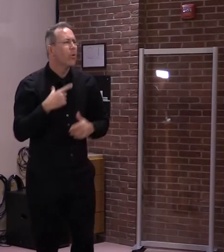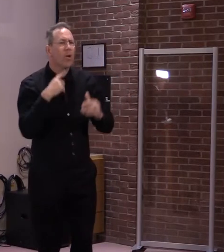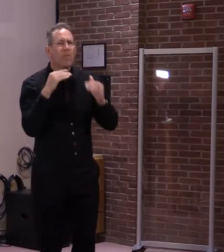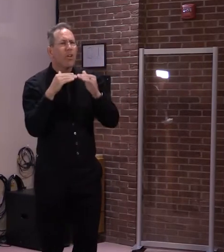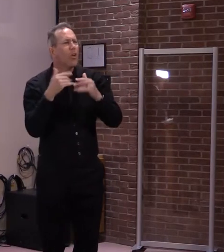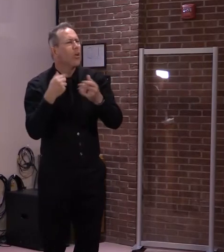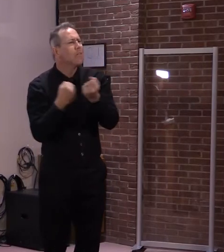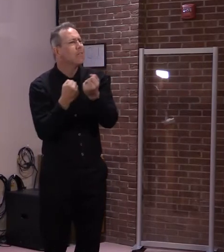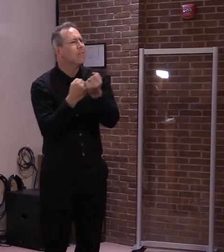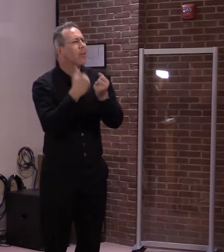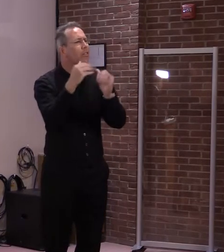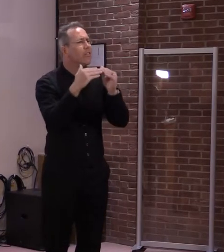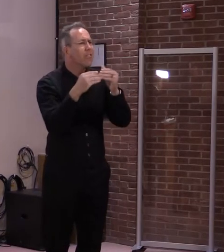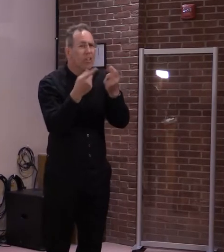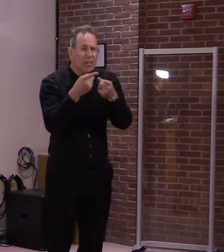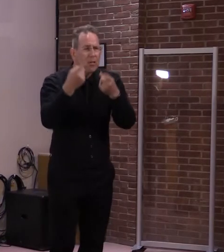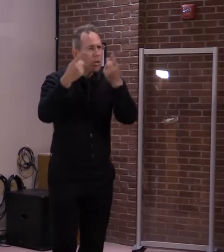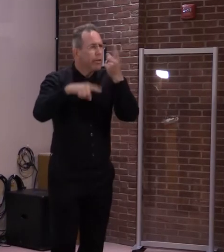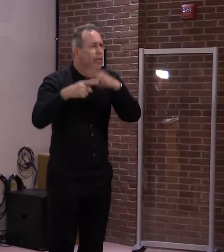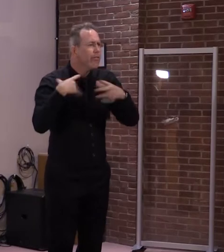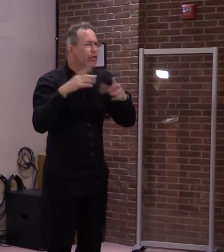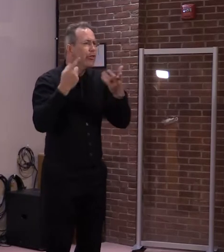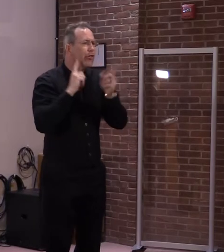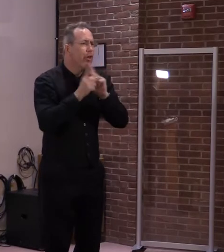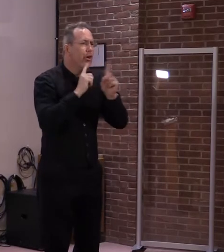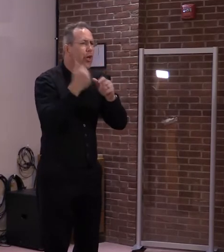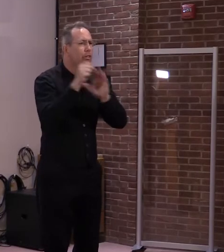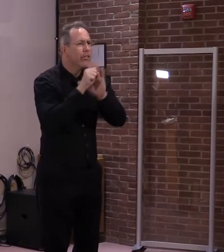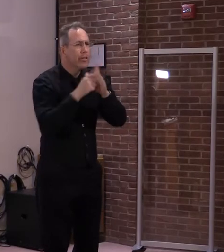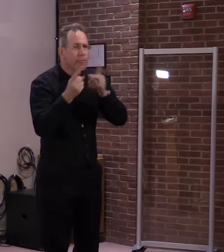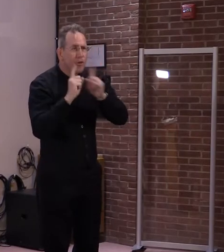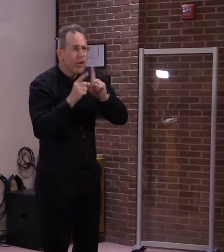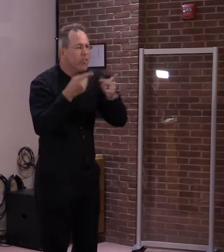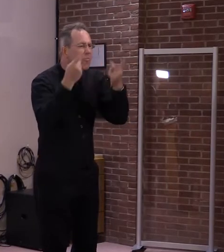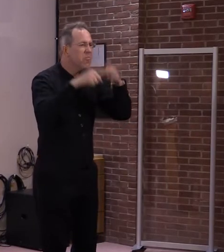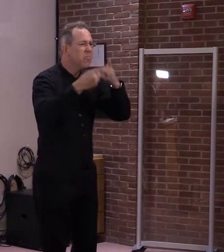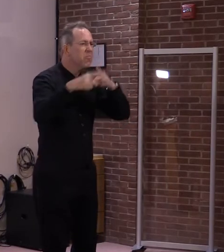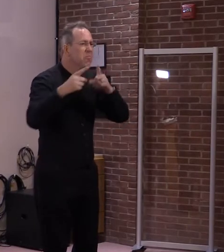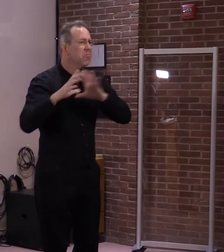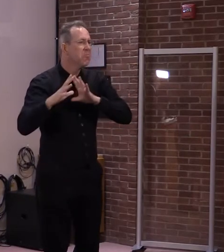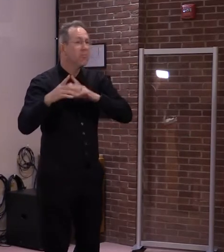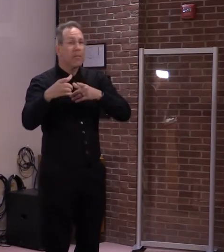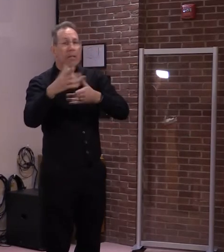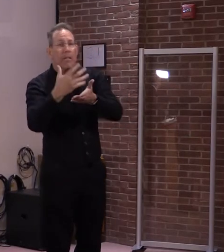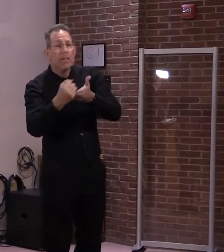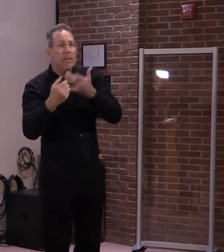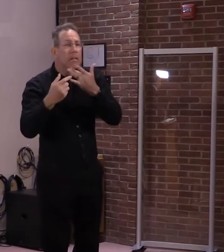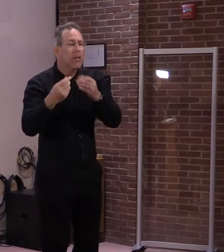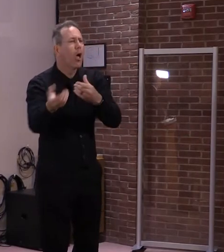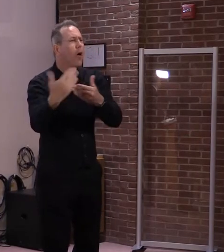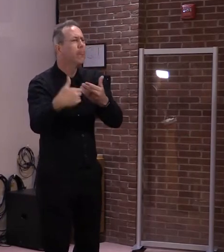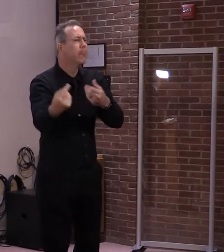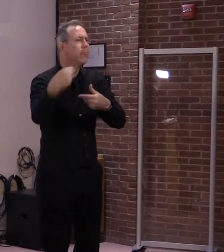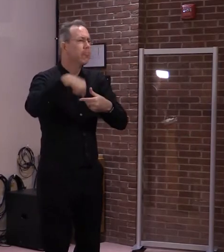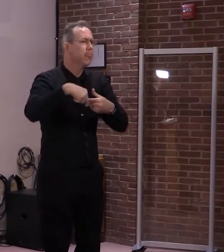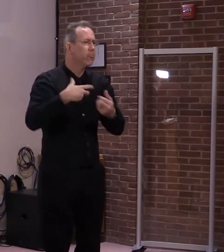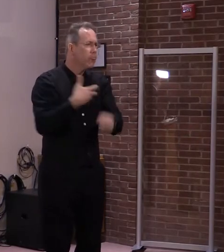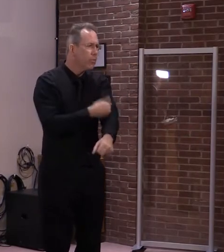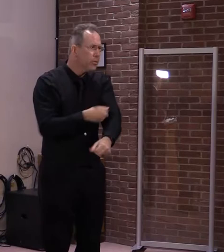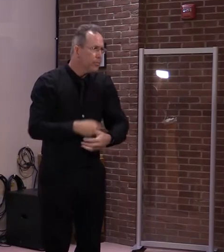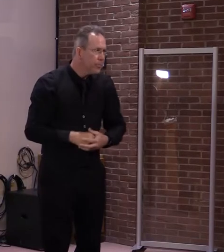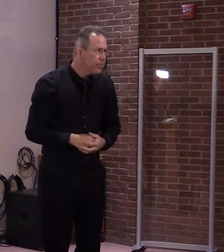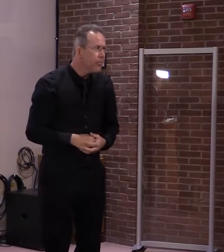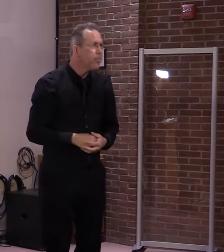And thus far, it appears we've been successful. I had some conversations with the some of the pharmacies last